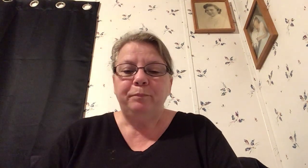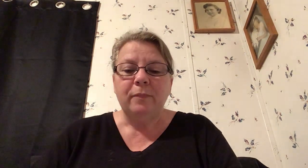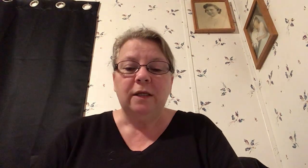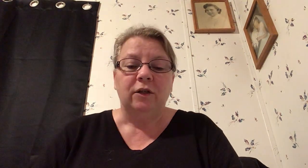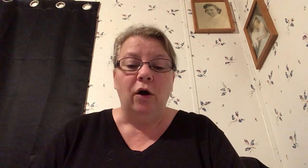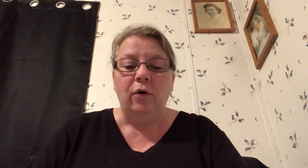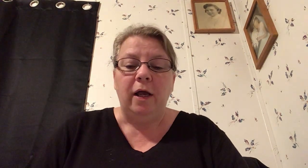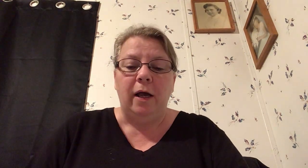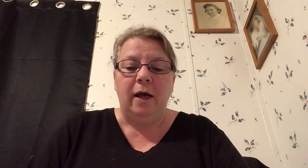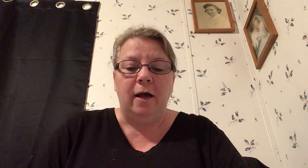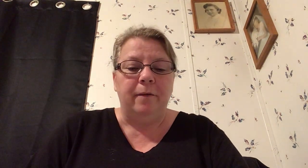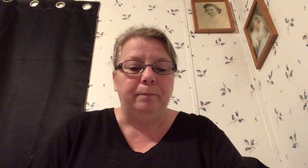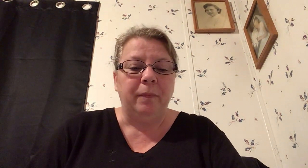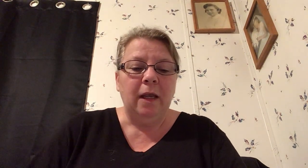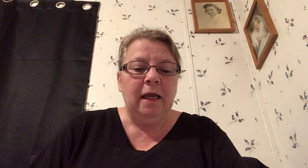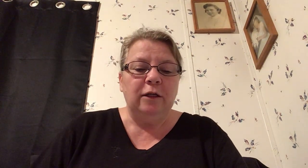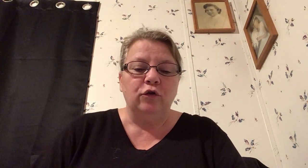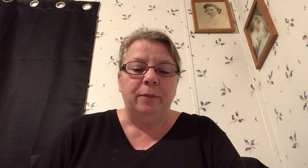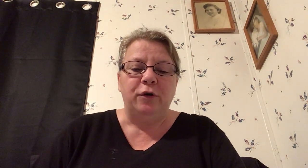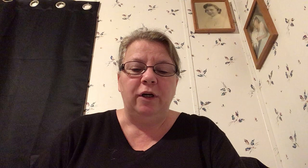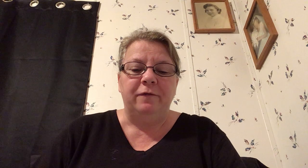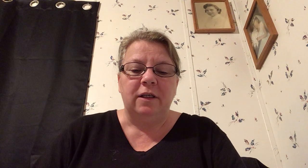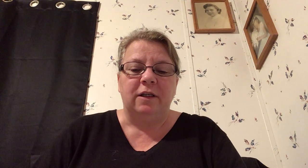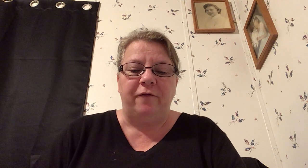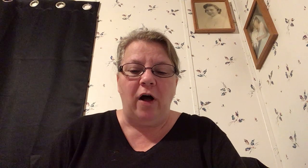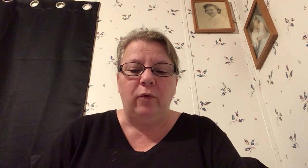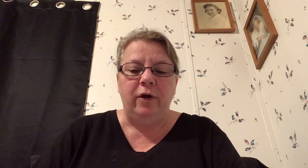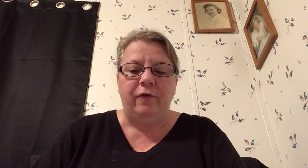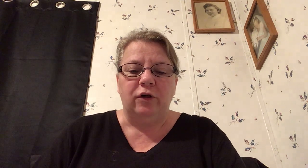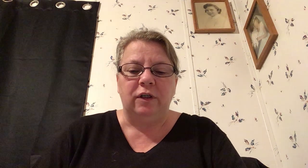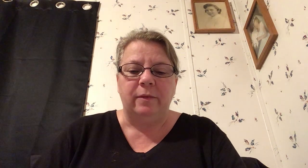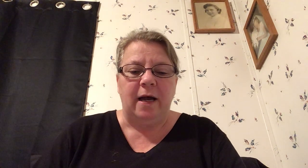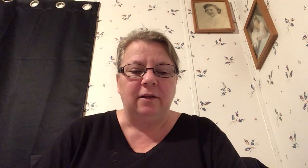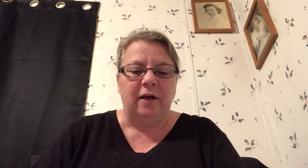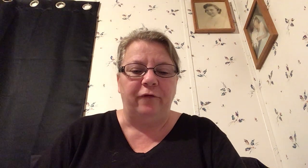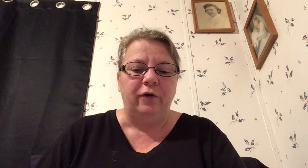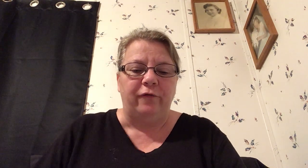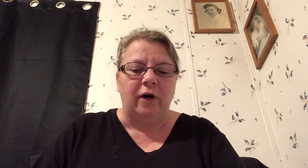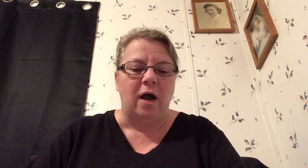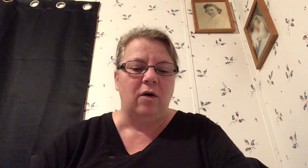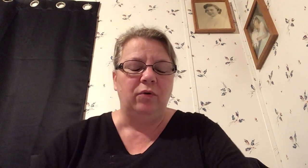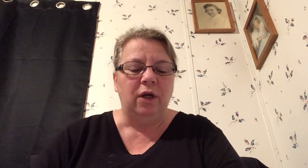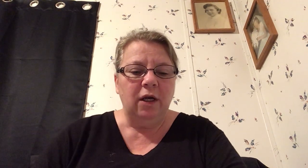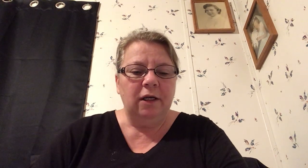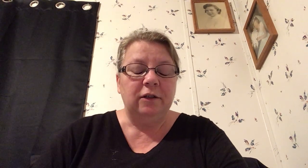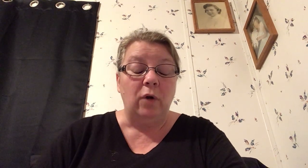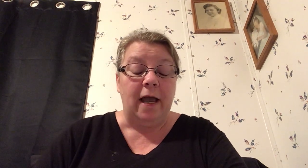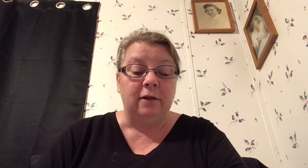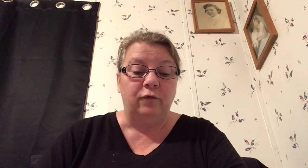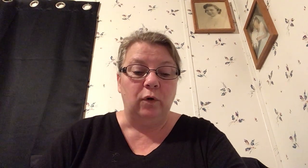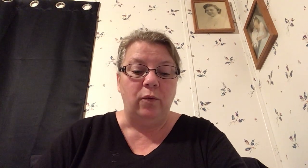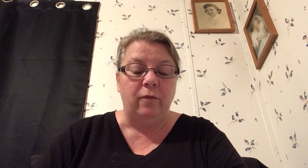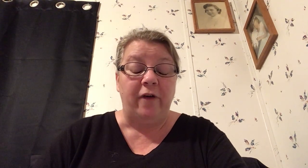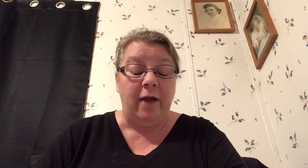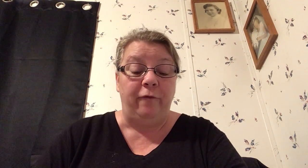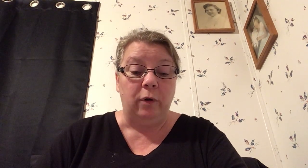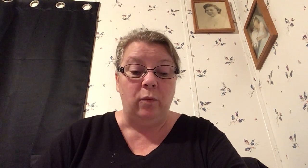so scripture gives us the following verses about suffering for God so Acts 45 41